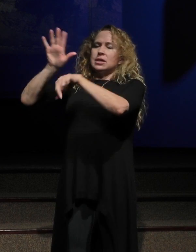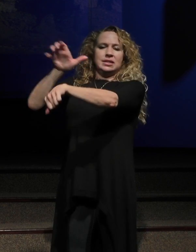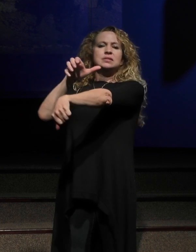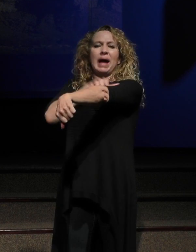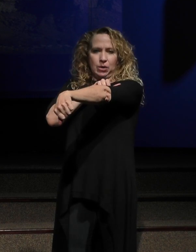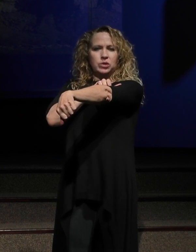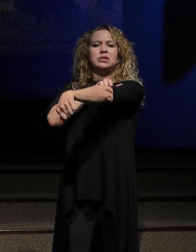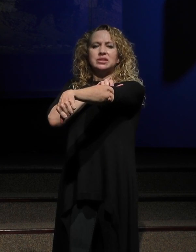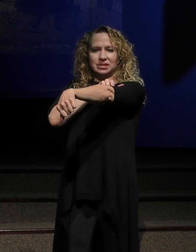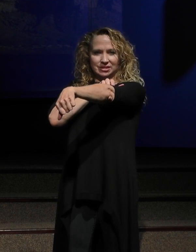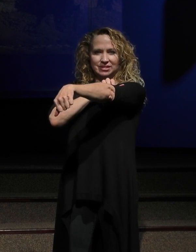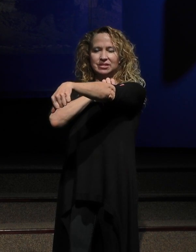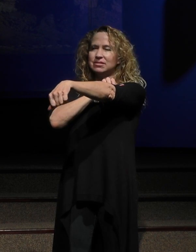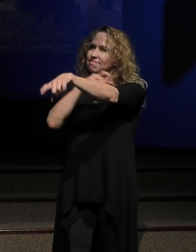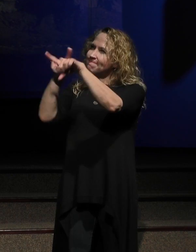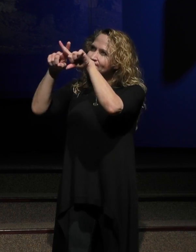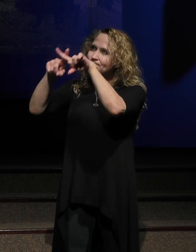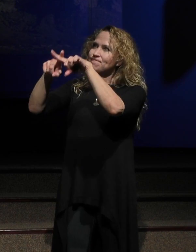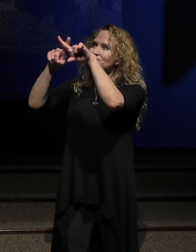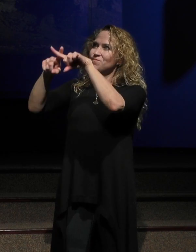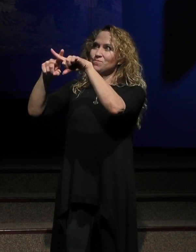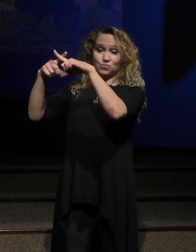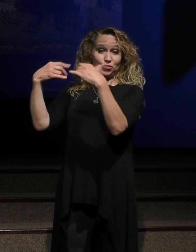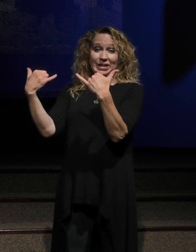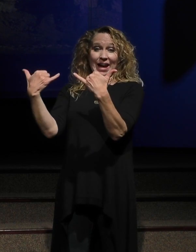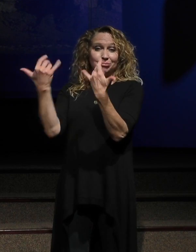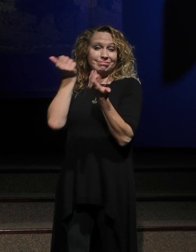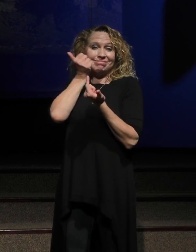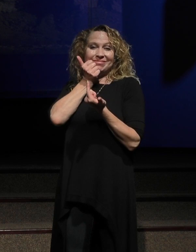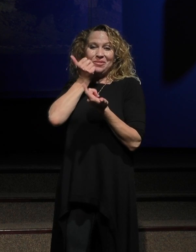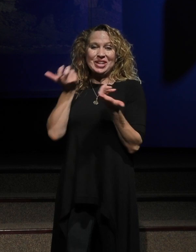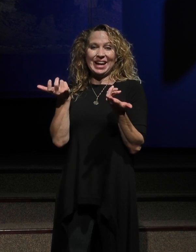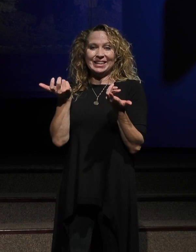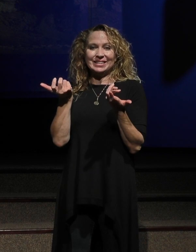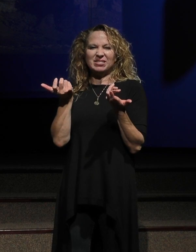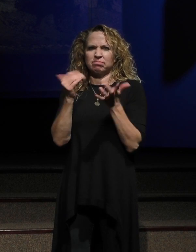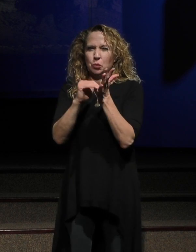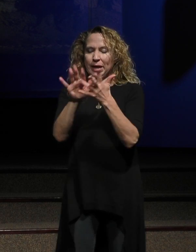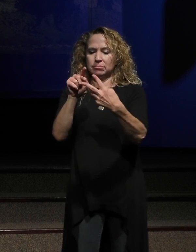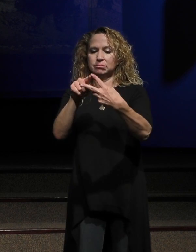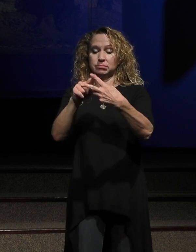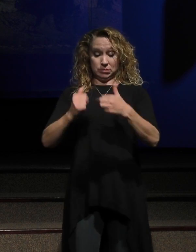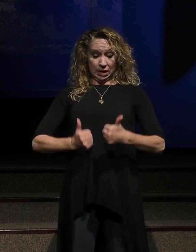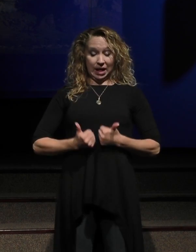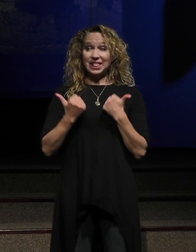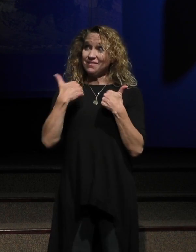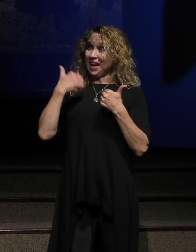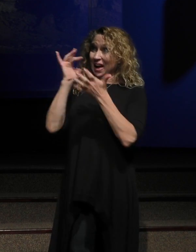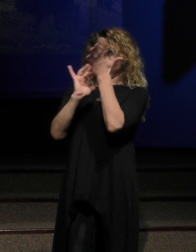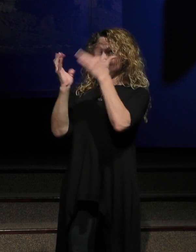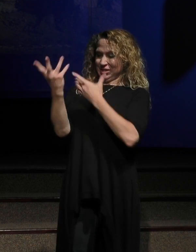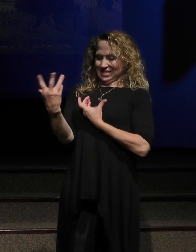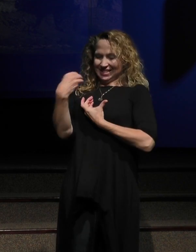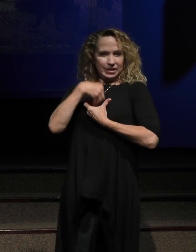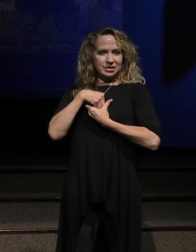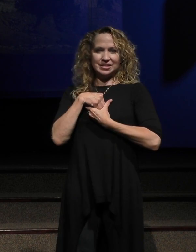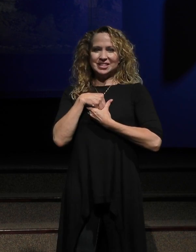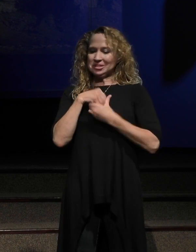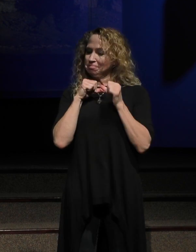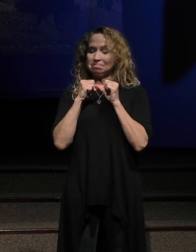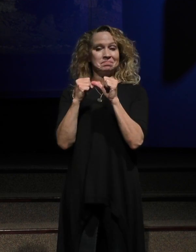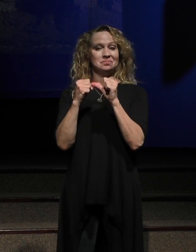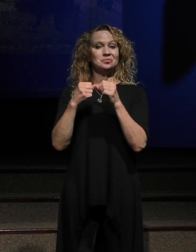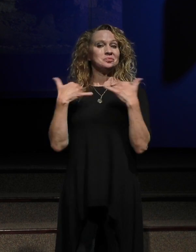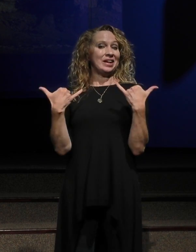of Jesus right now. Let me say it again. I live with the presence of Jesus right